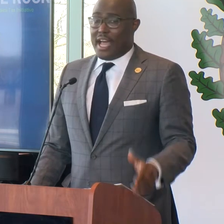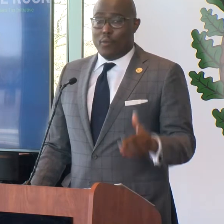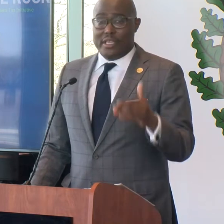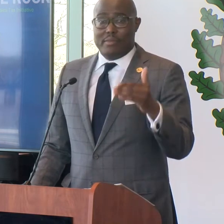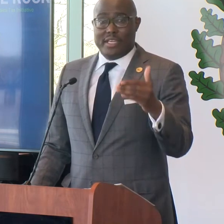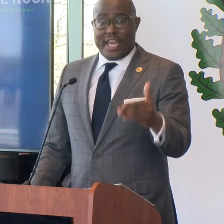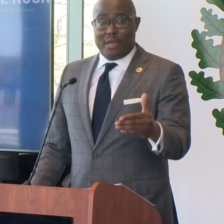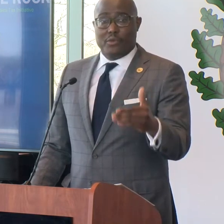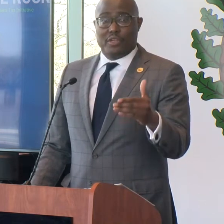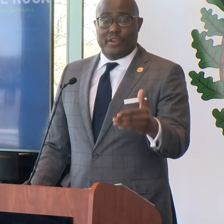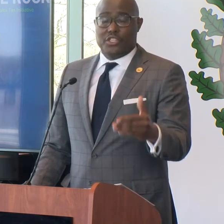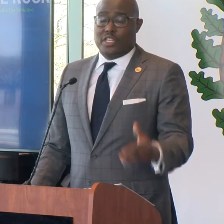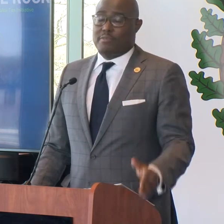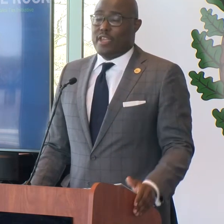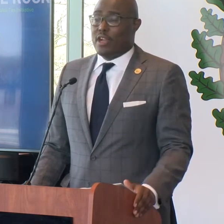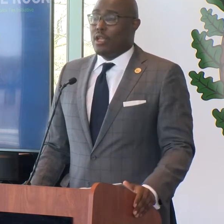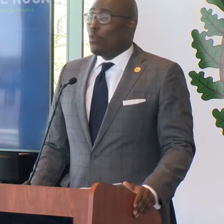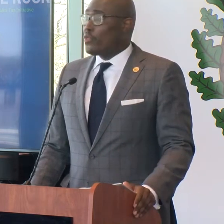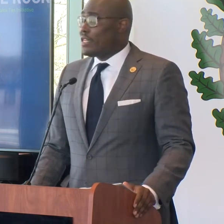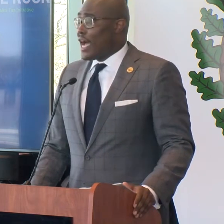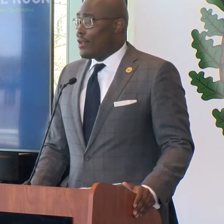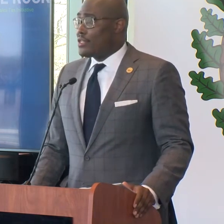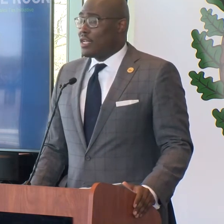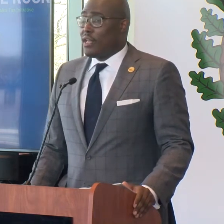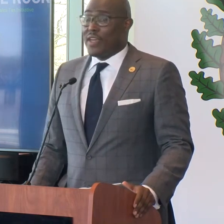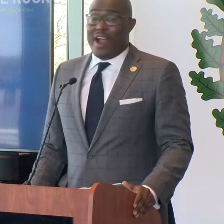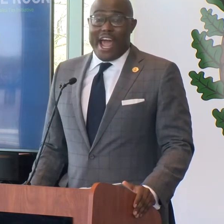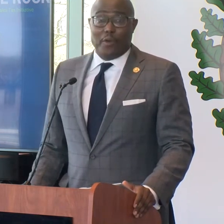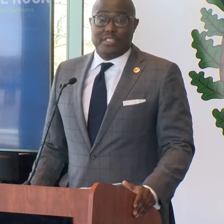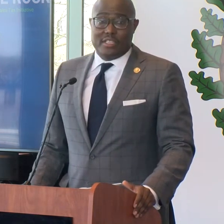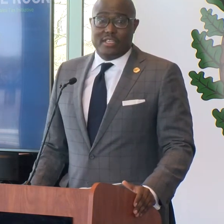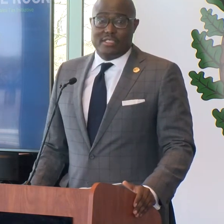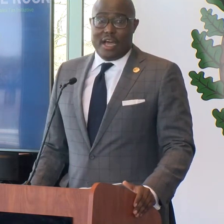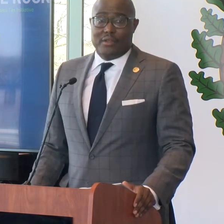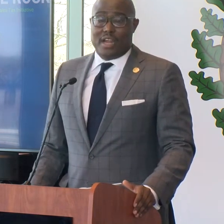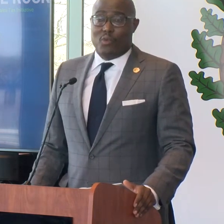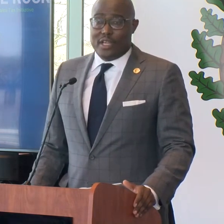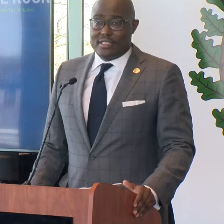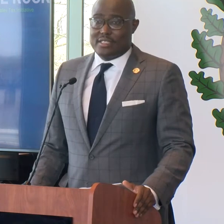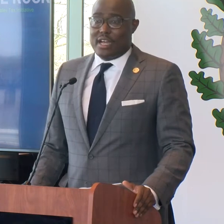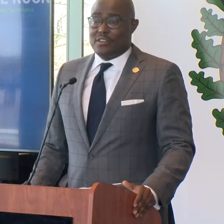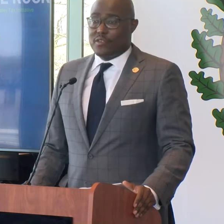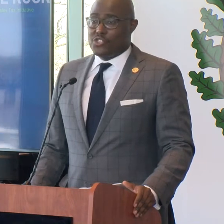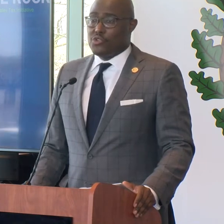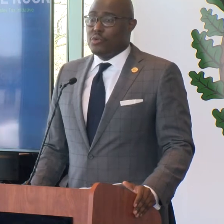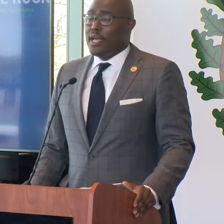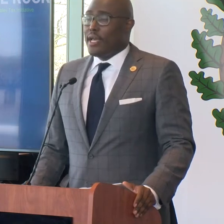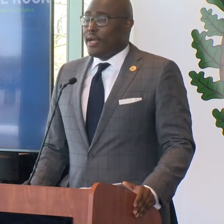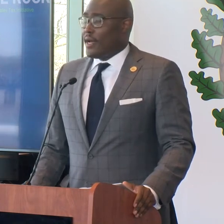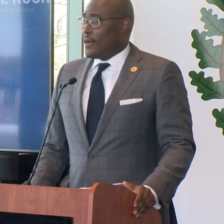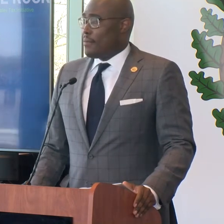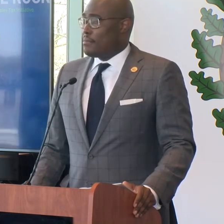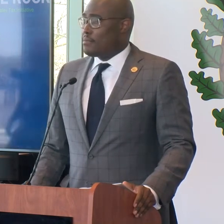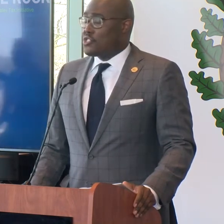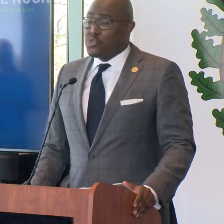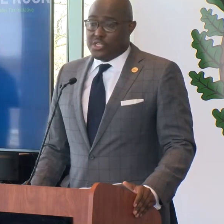focus on how we can be accountable, clear, and transparent with the dollars that are our city's dollars, our residents' dollars for true